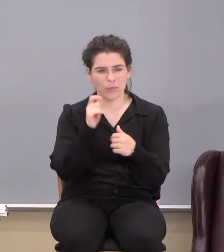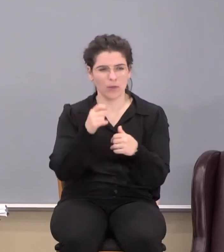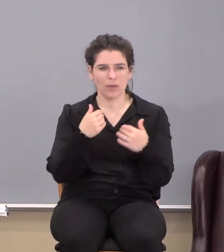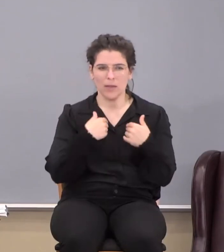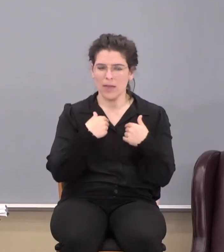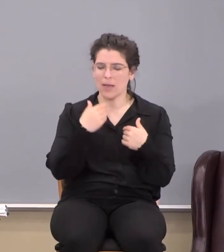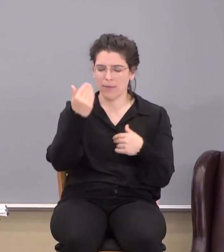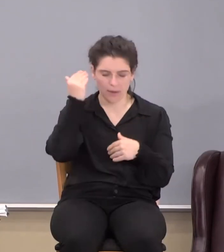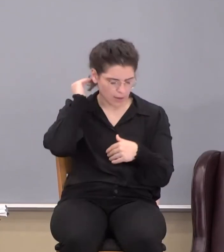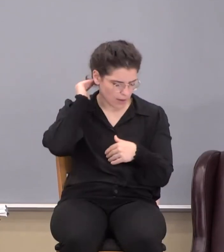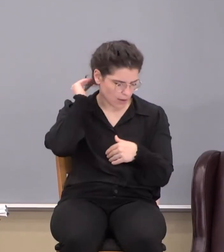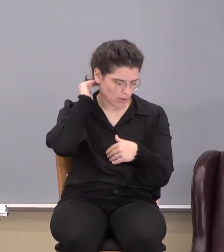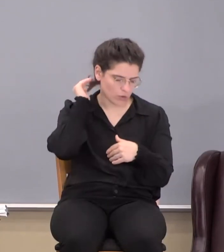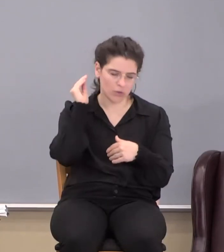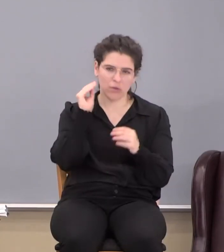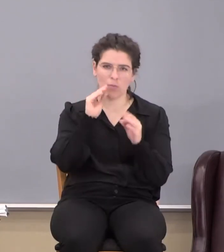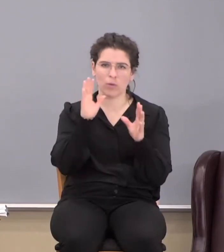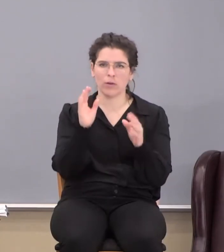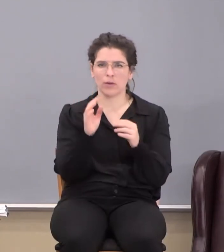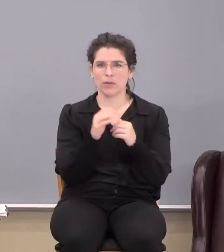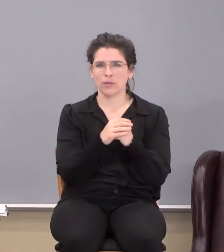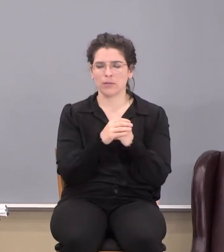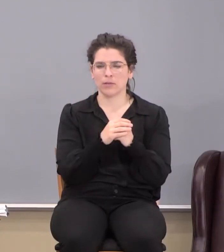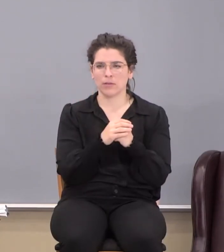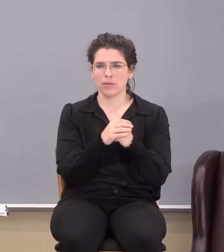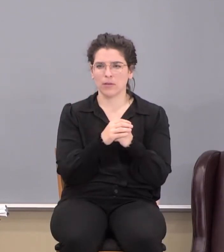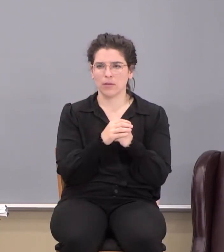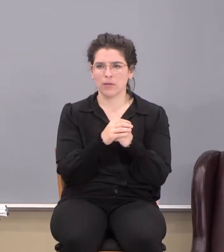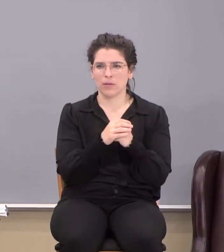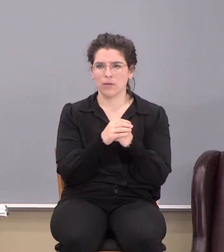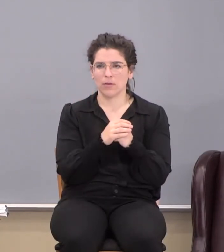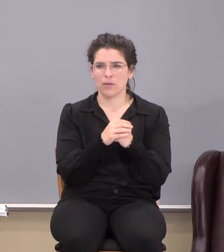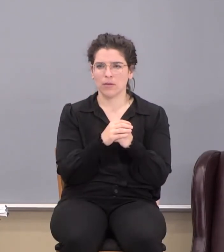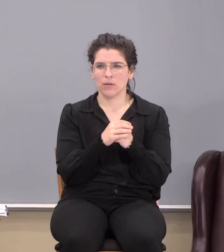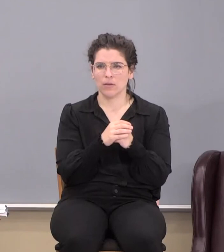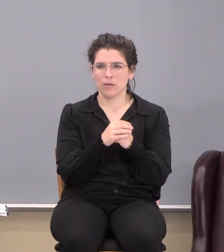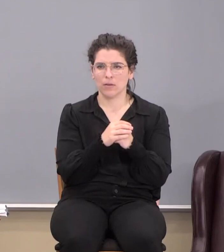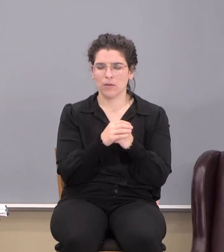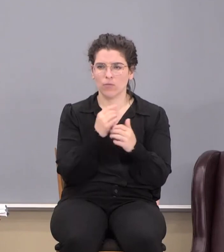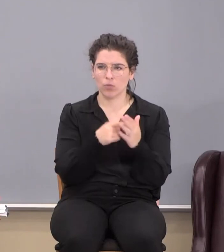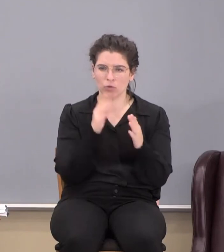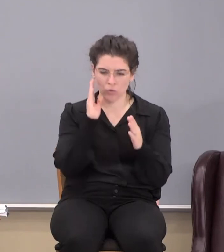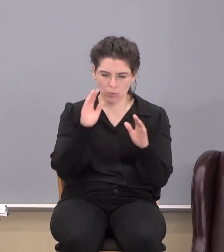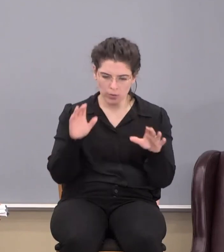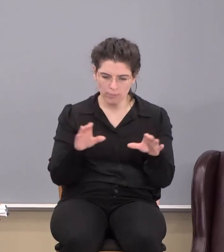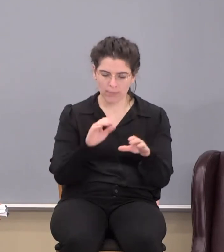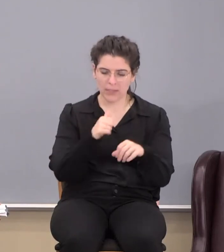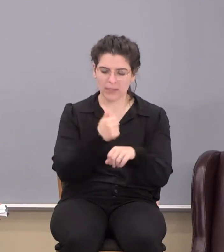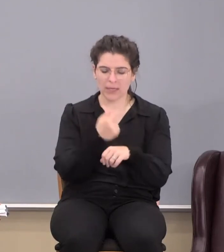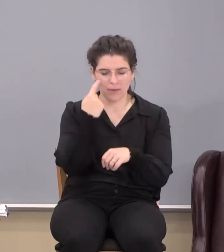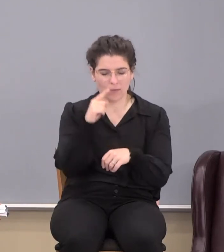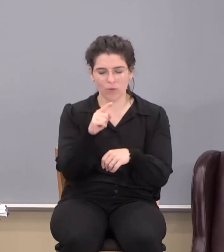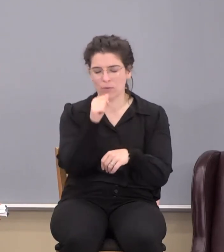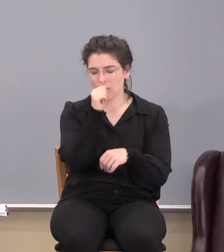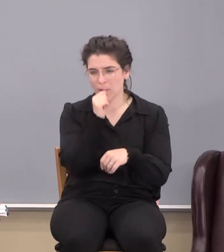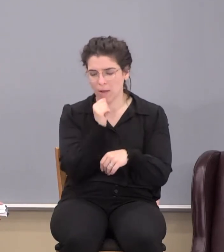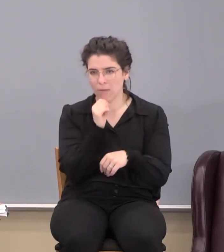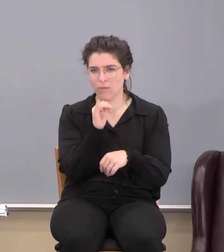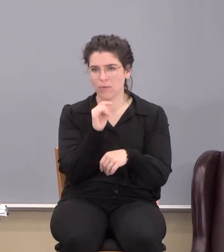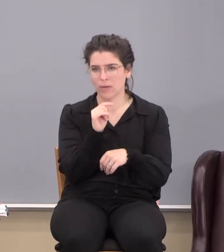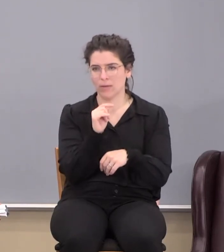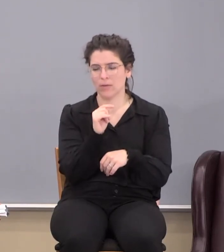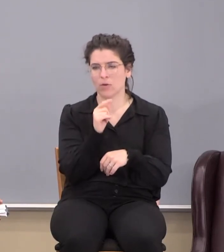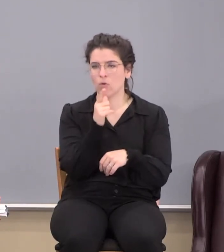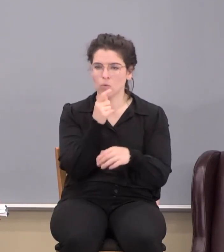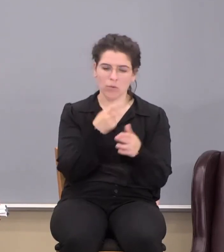to have a conscious awareness of what you're going to stand for, what you're going to tolerate. Who